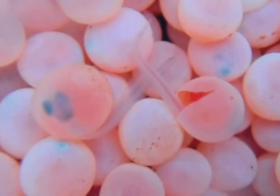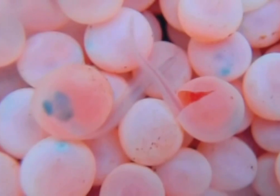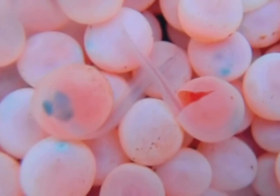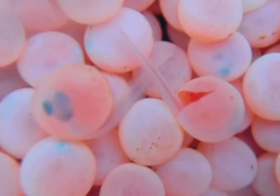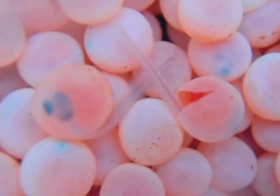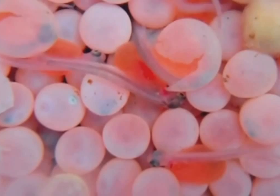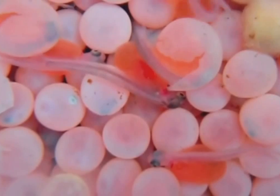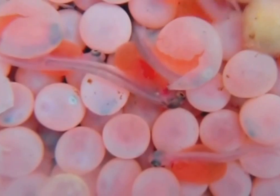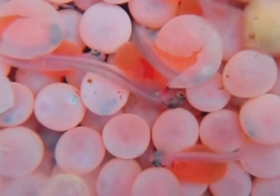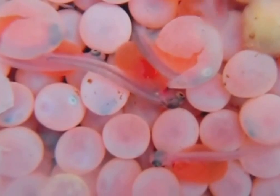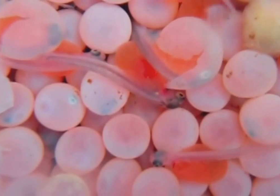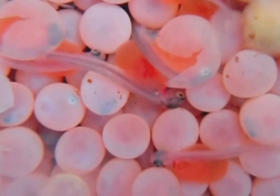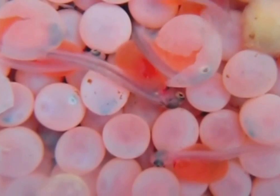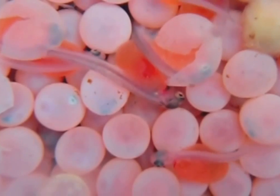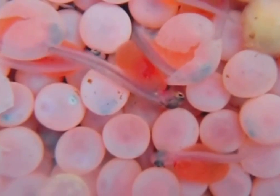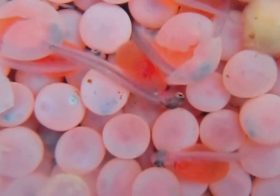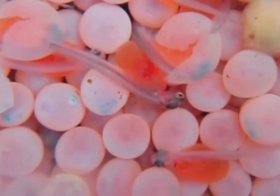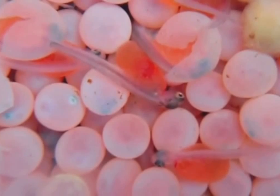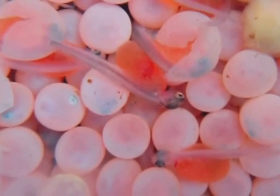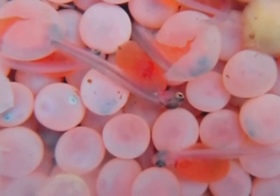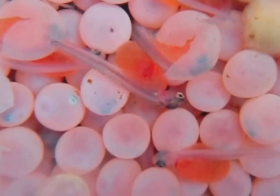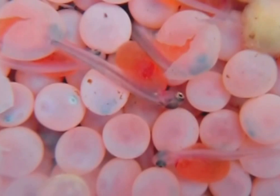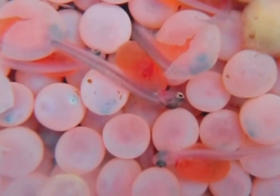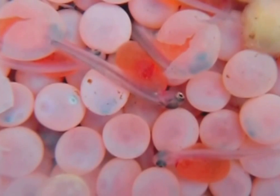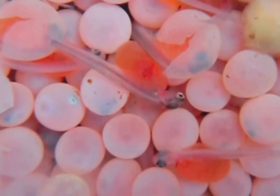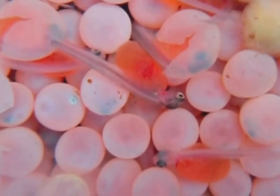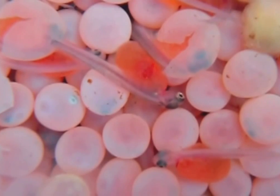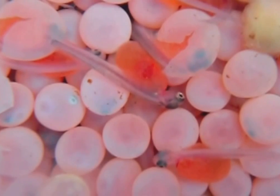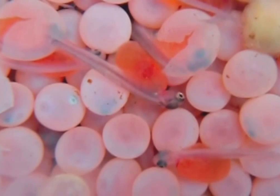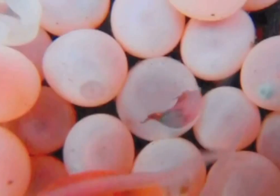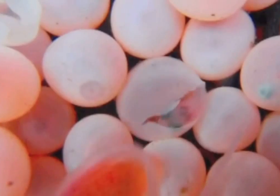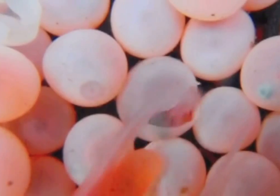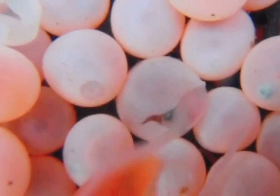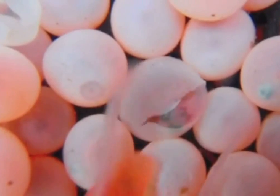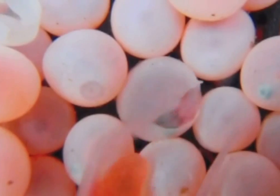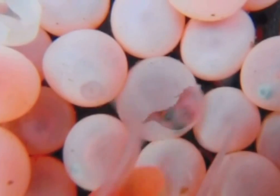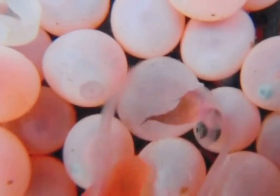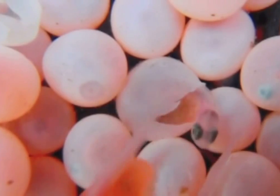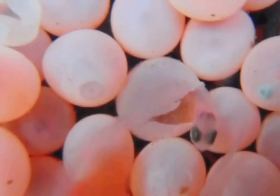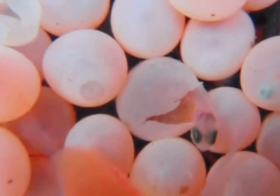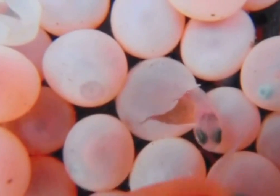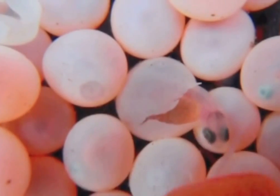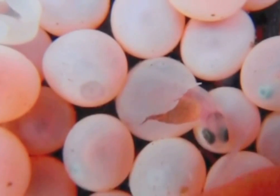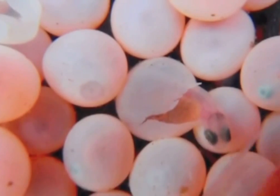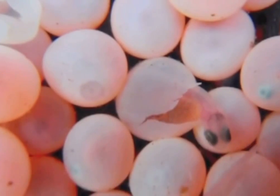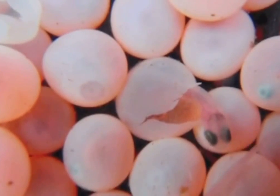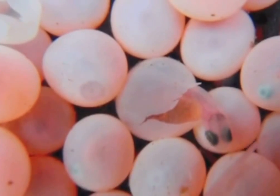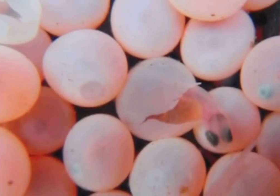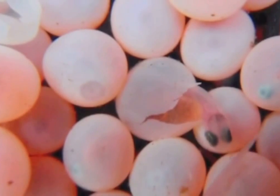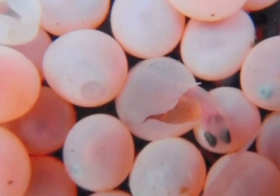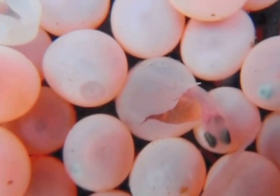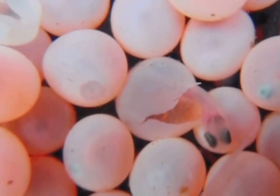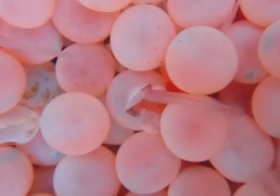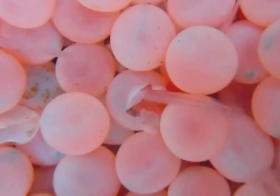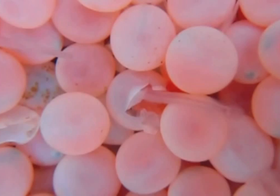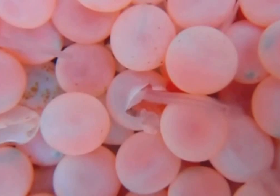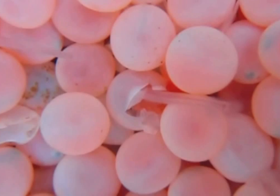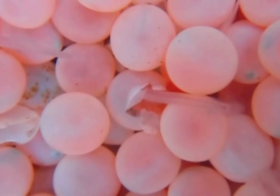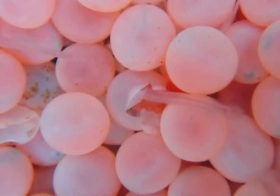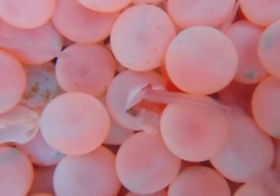attached to their bodies. For it is so that inside the egg, which is attached to their body, that these newborn